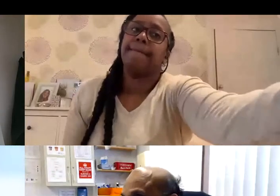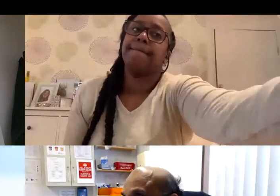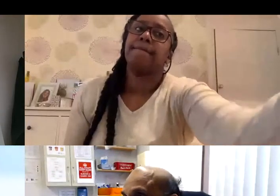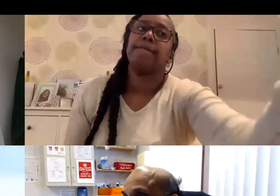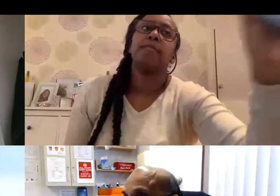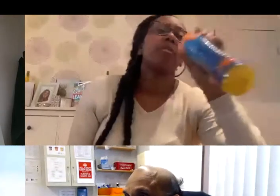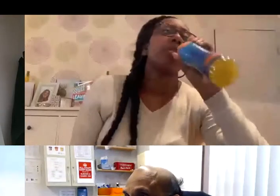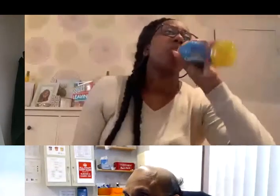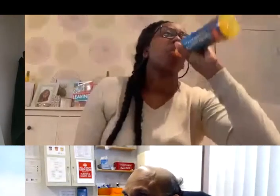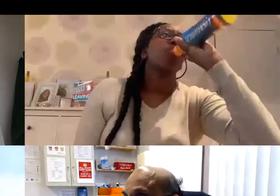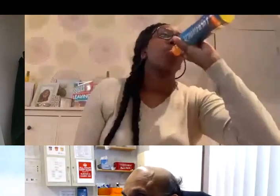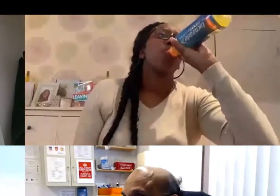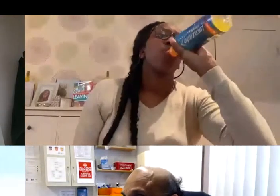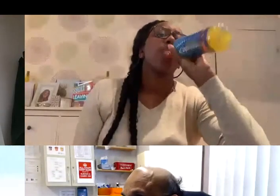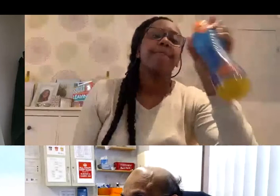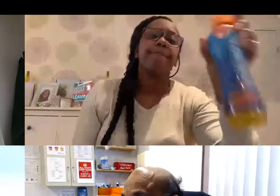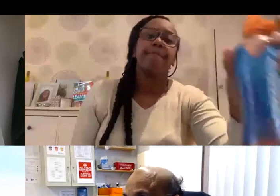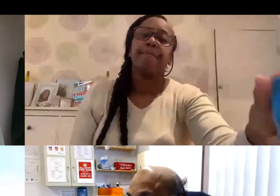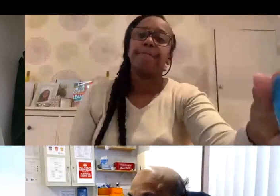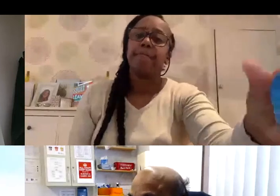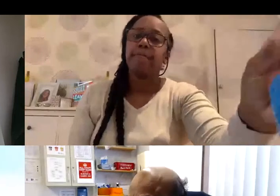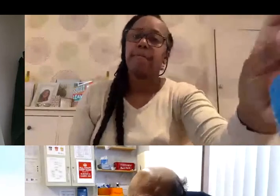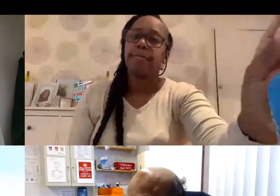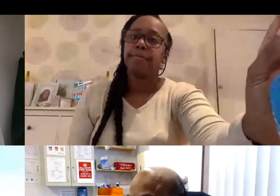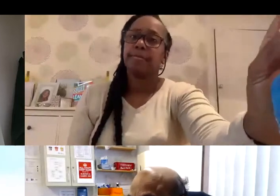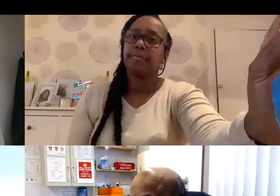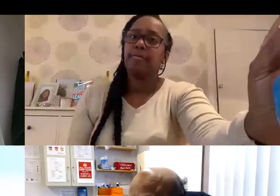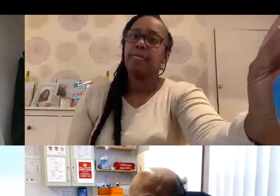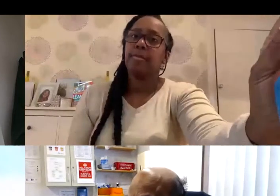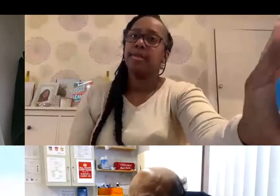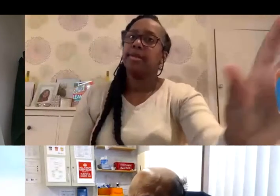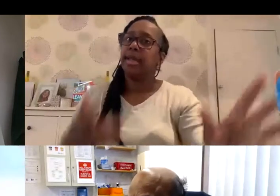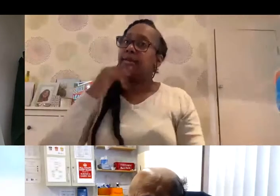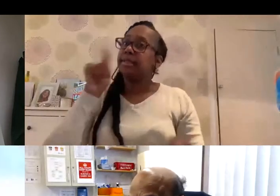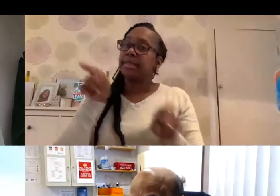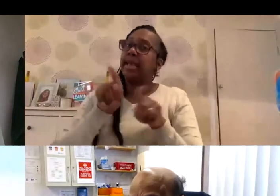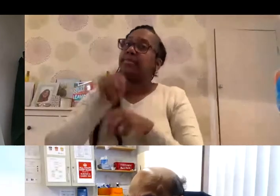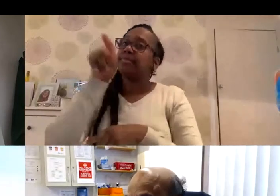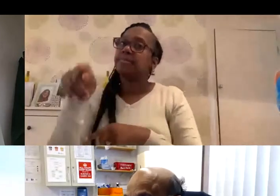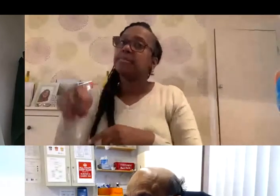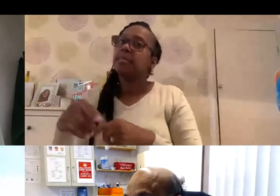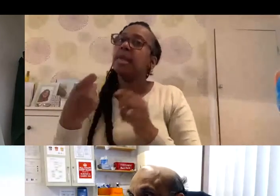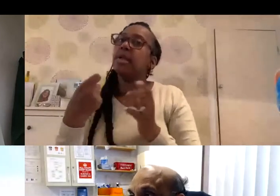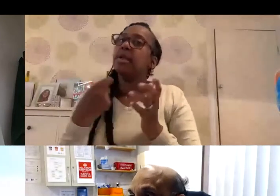patients. And my colleagues at the Royal Marsden are immunizing their cancer patients as well. I